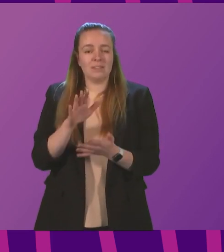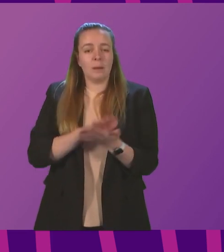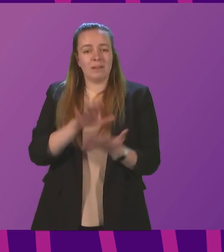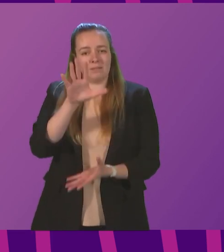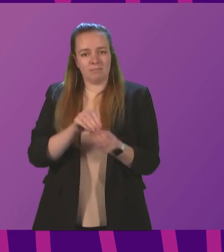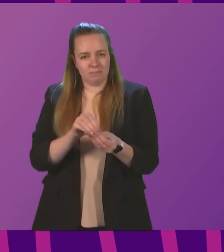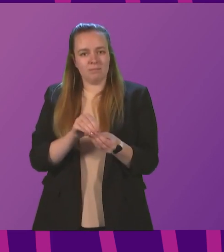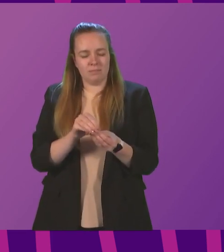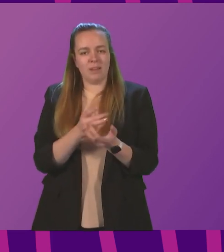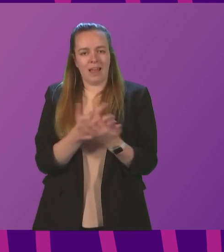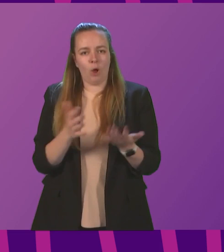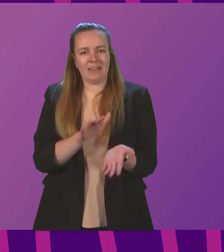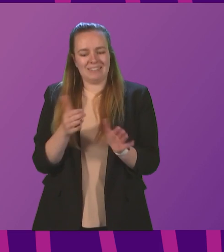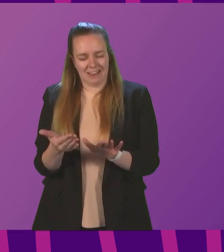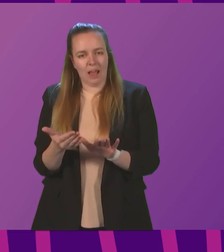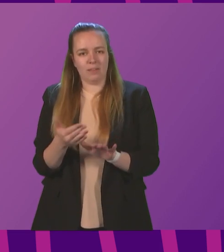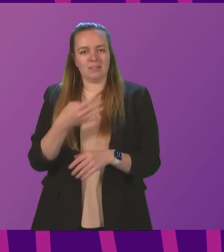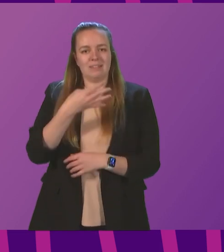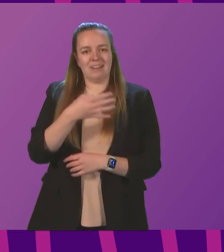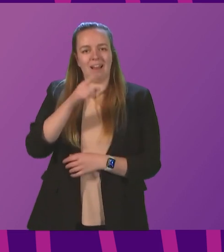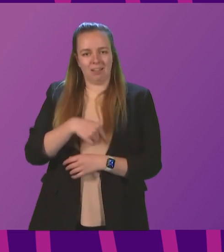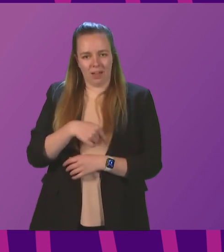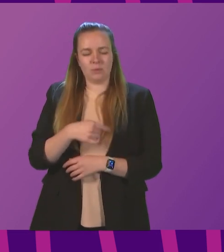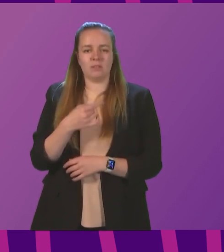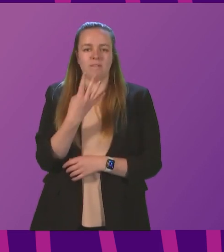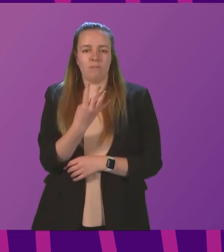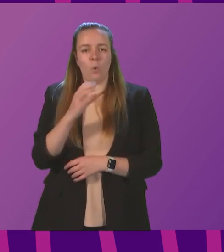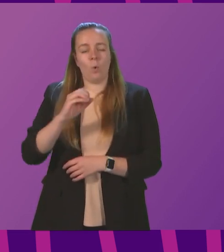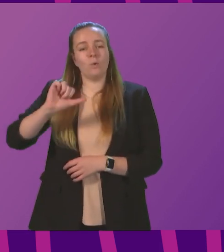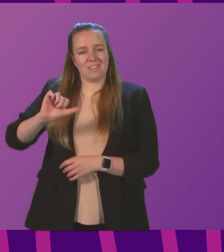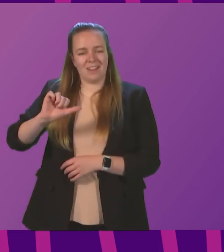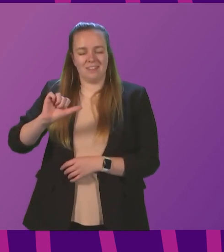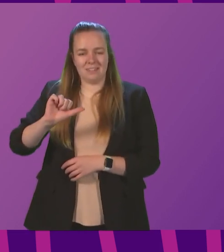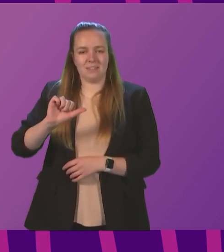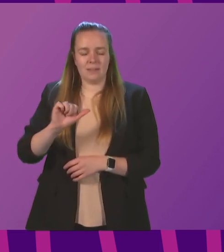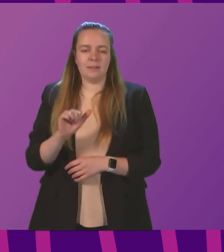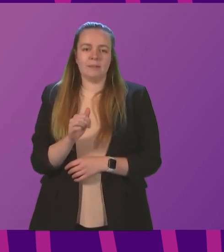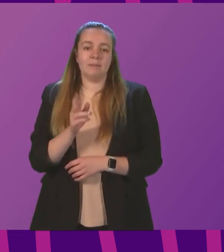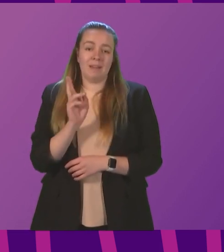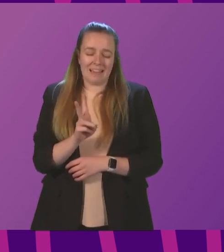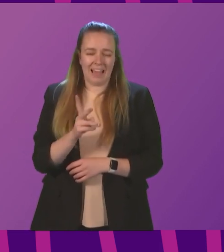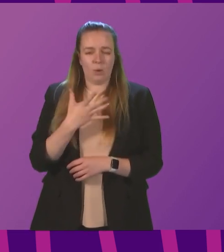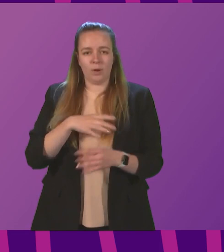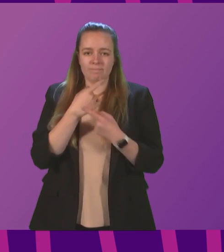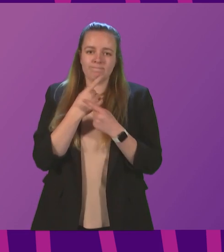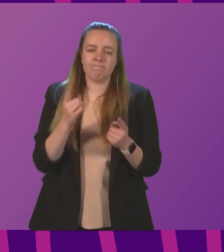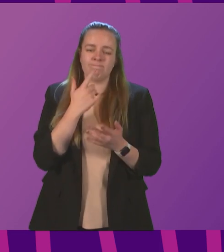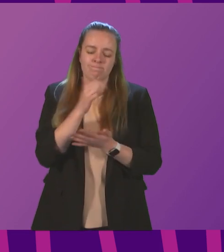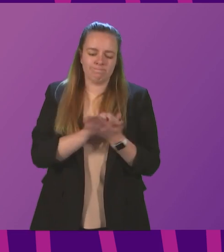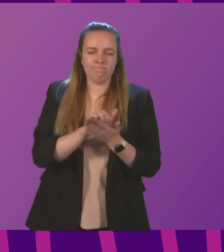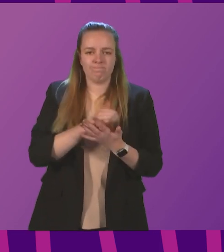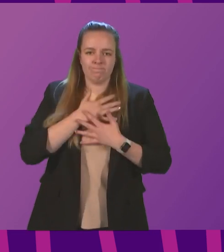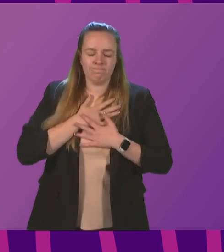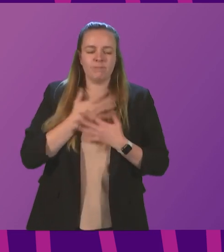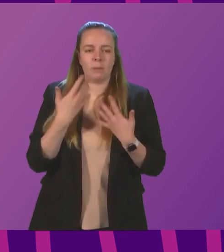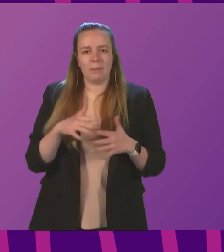number of deaths under this daily definition to 9,406 and again, I want to send my condolences to everyone who has